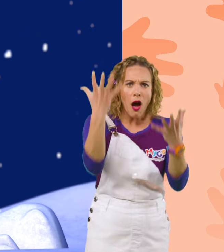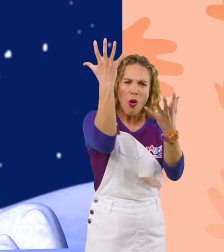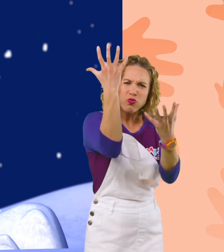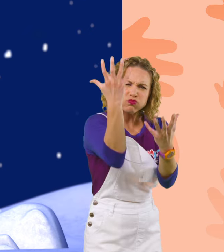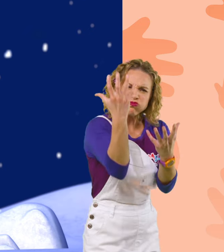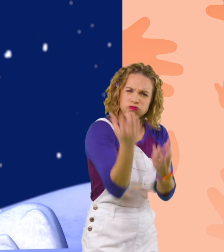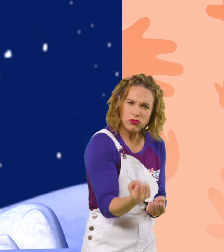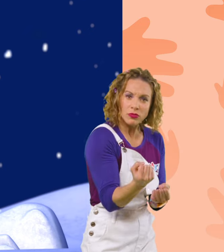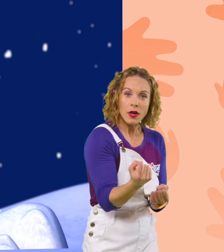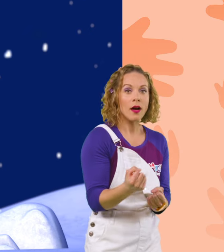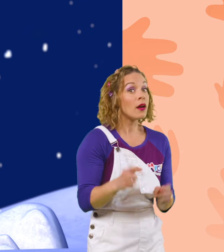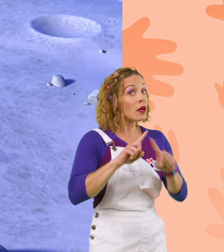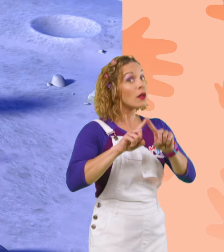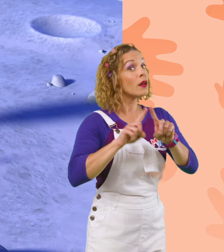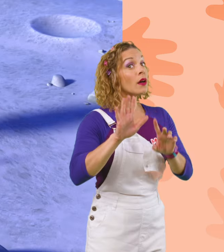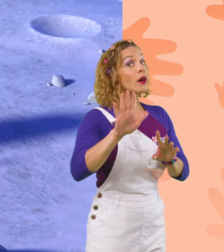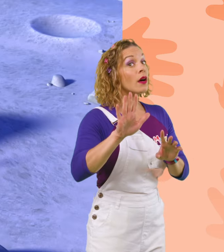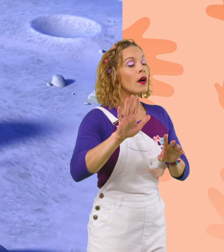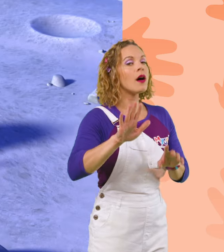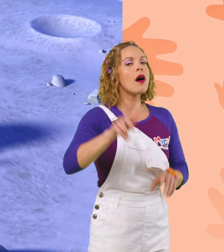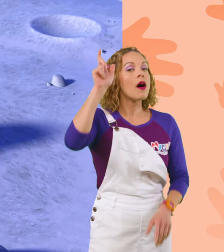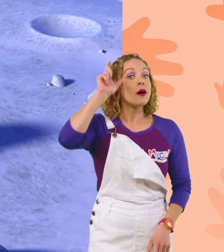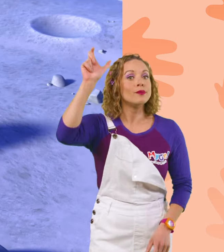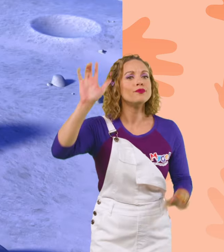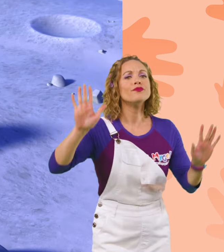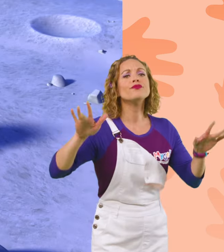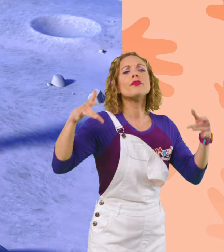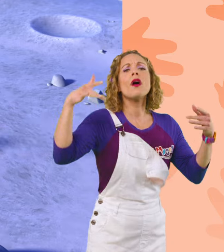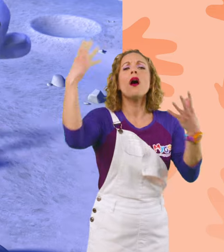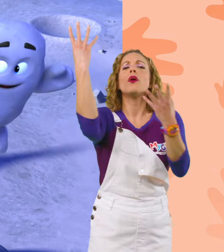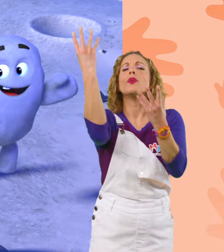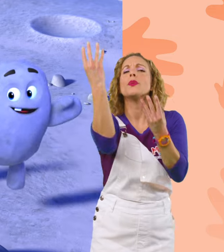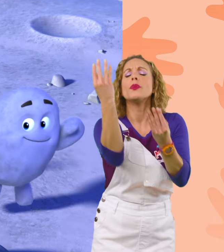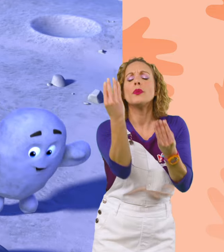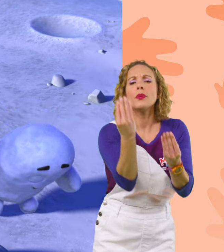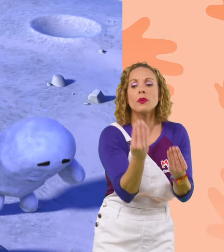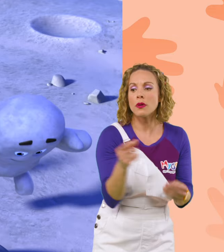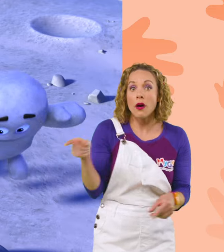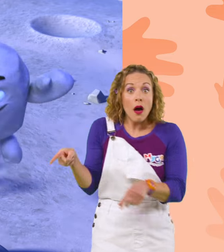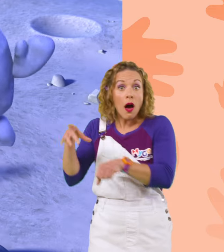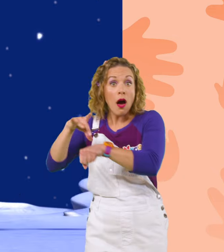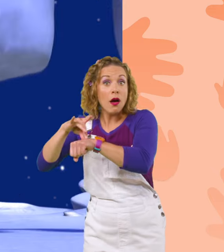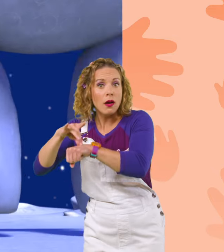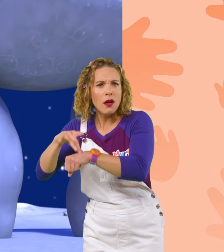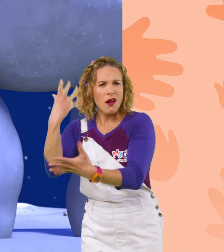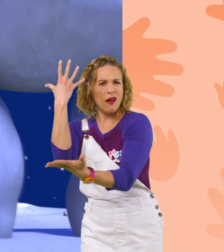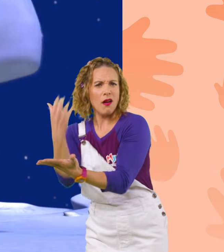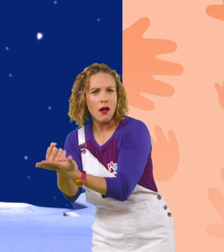down. But, but, but, there's way less gravity around the moon than on Earth, because the moon